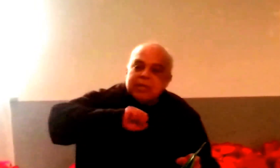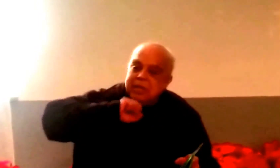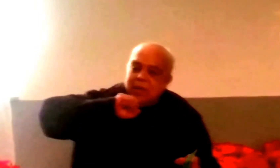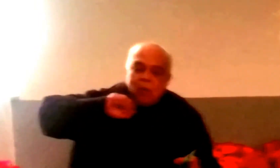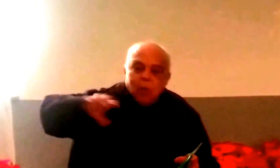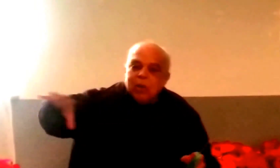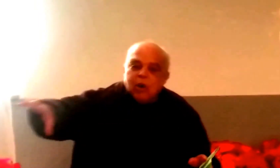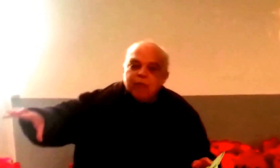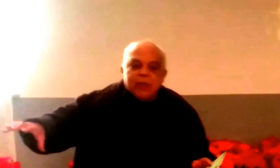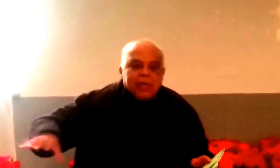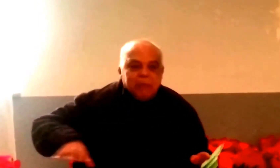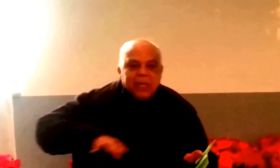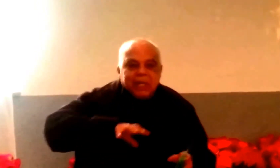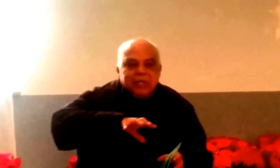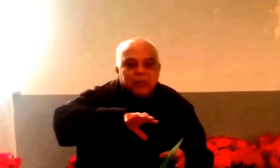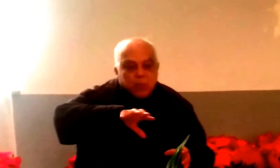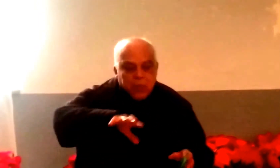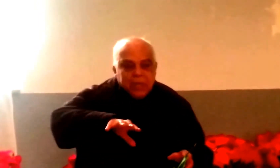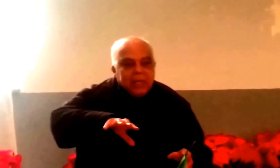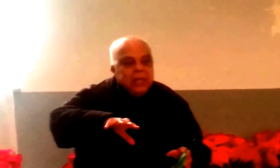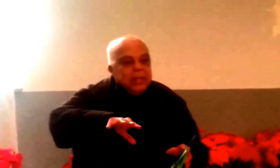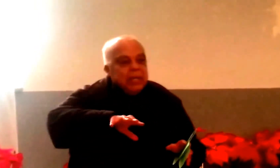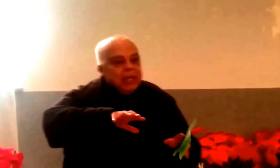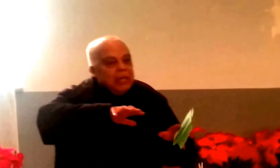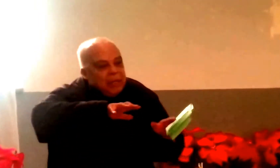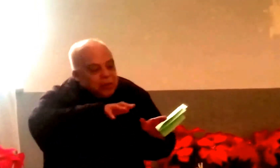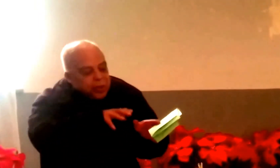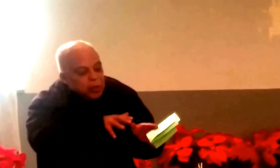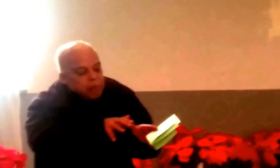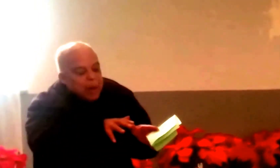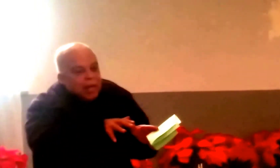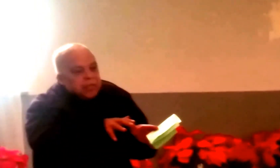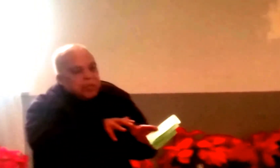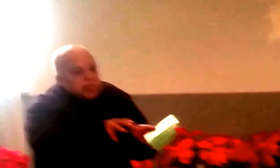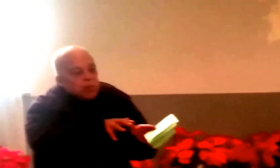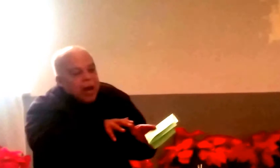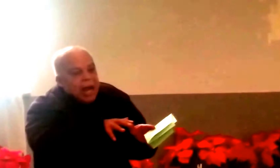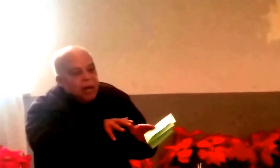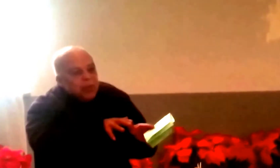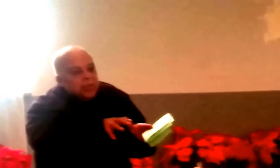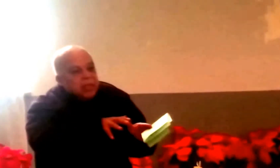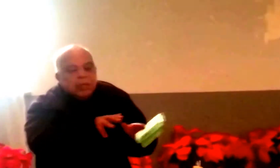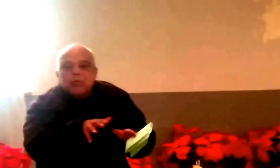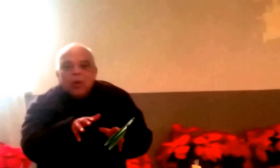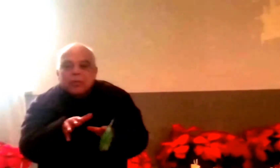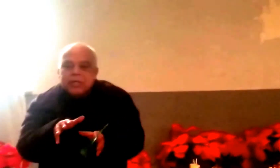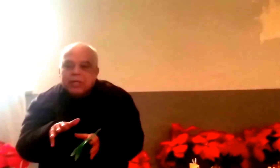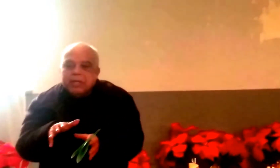it's in it all over, can begin to really turn politics around in New York City.